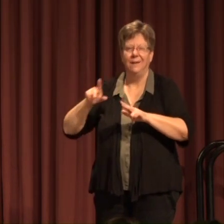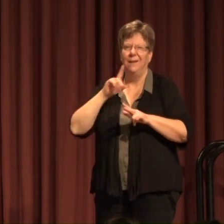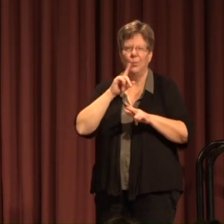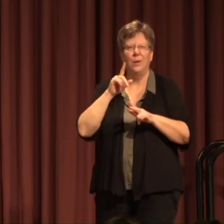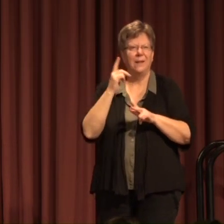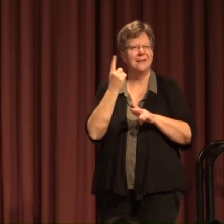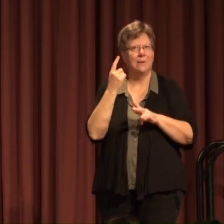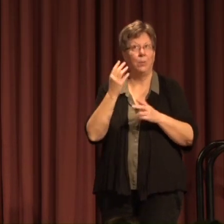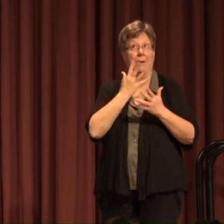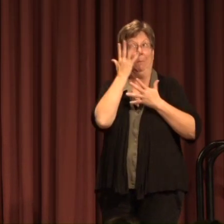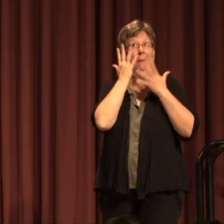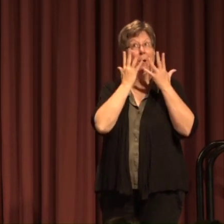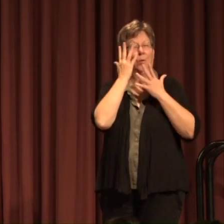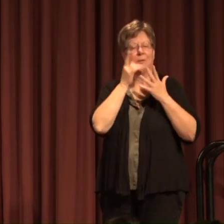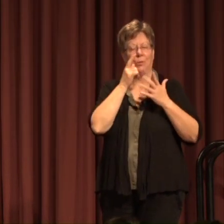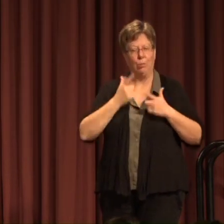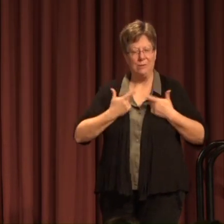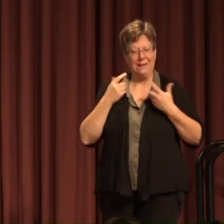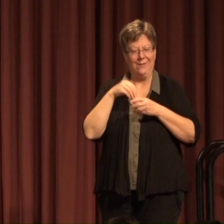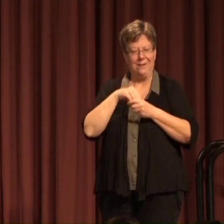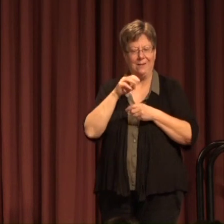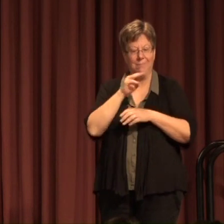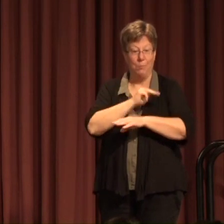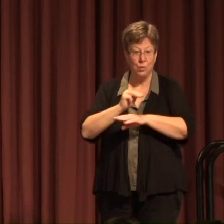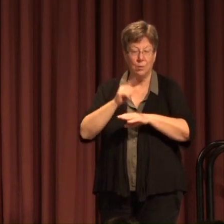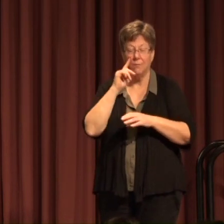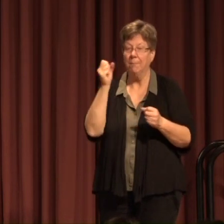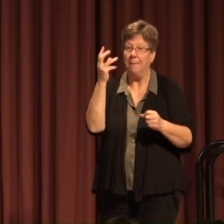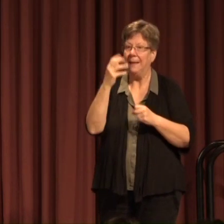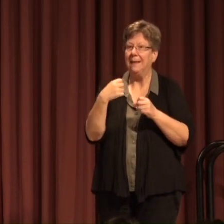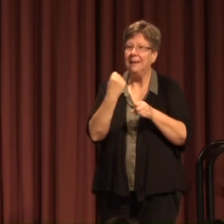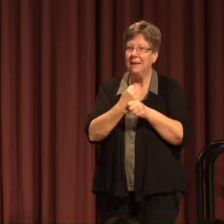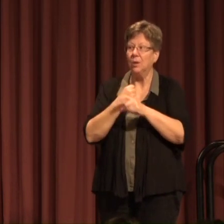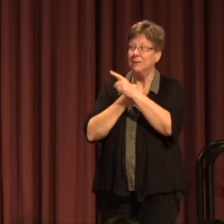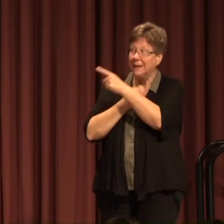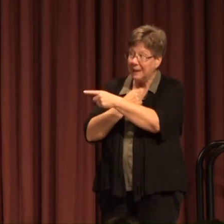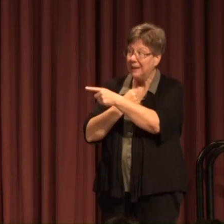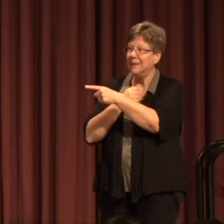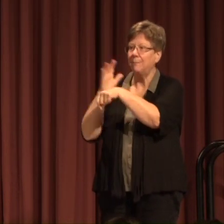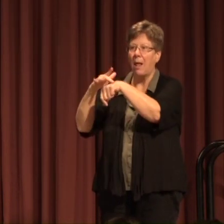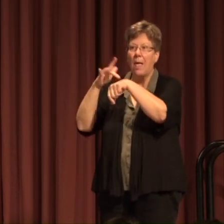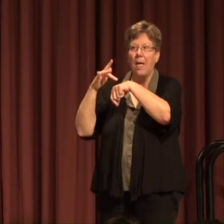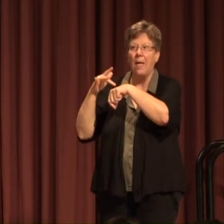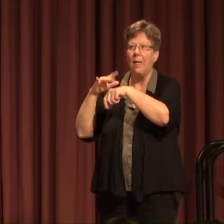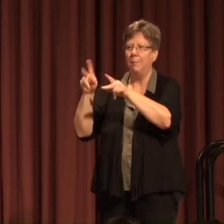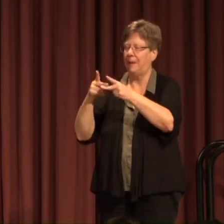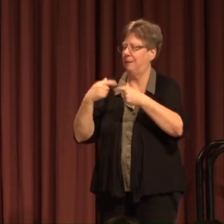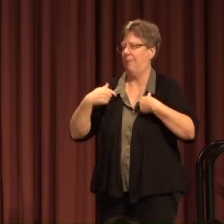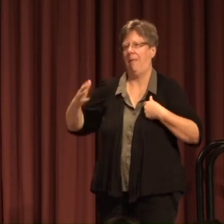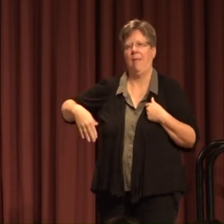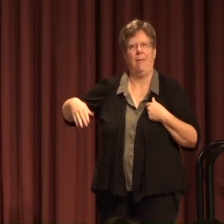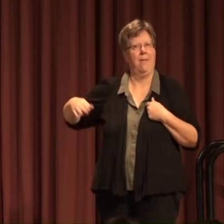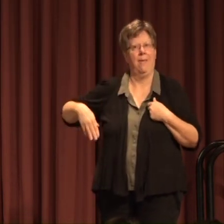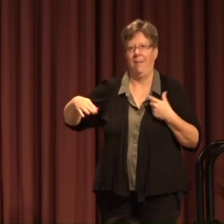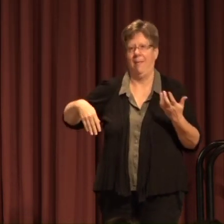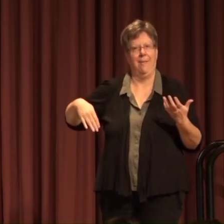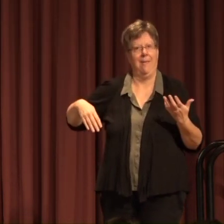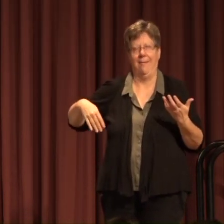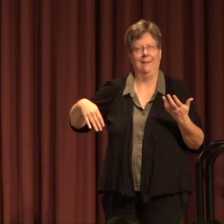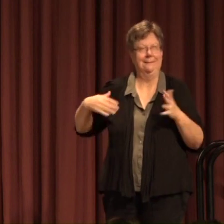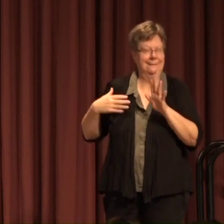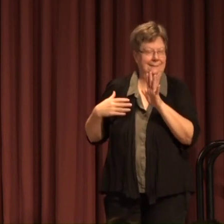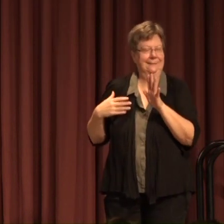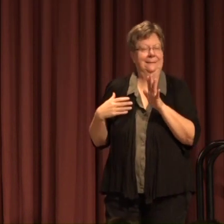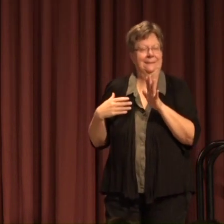for someone Who's lived in and out of Missoula for so many years He's been to places I have yet to even Try